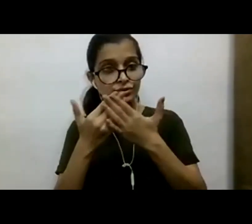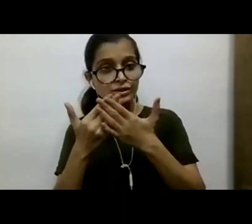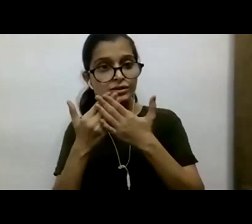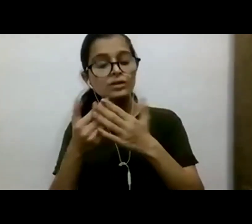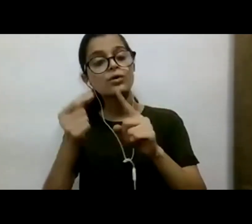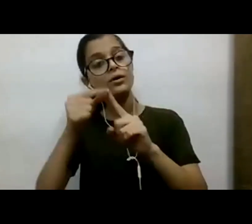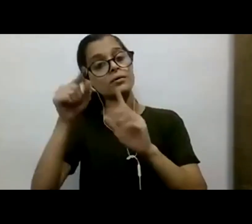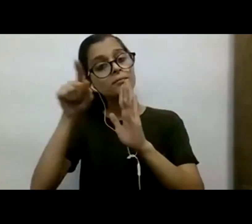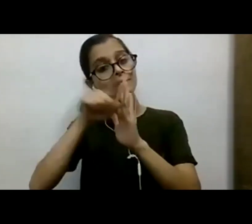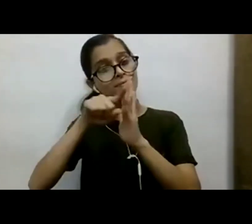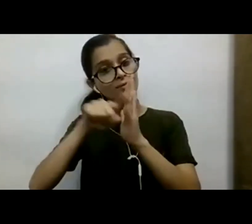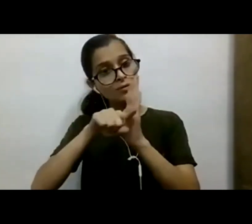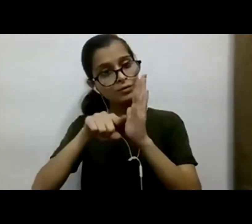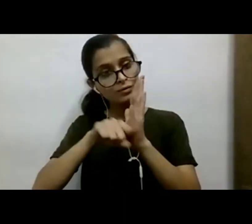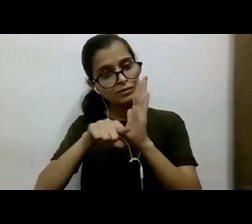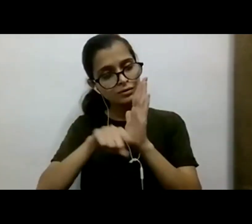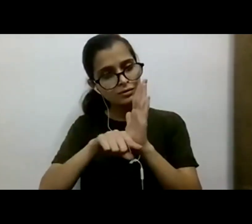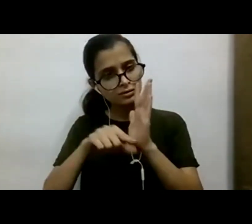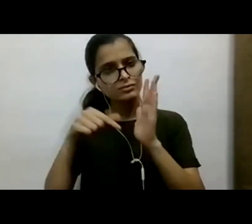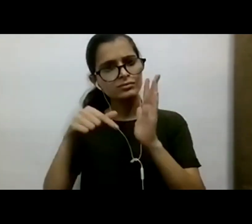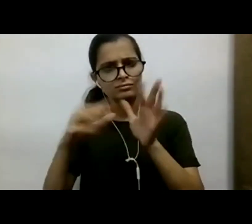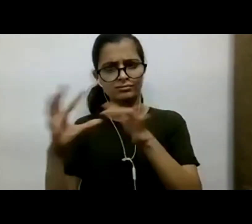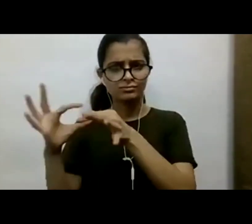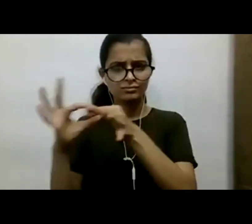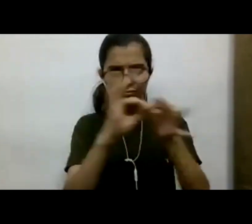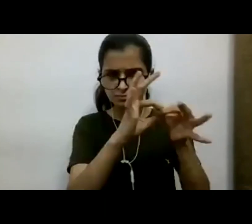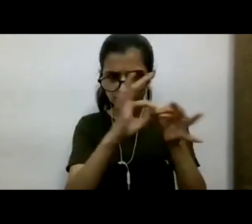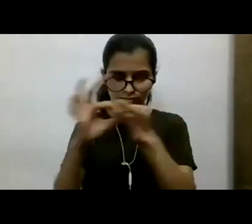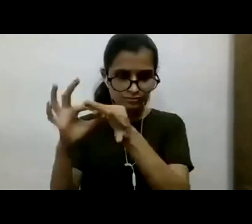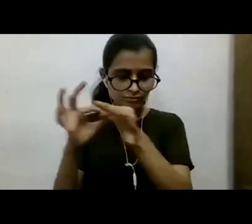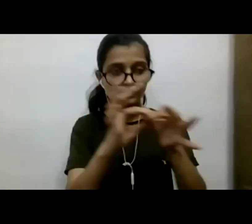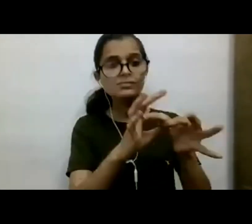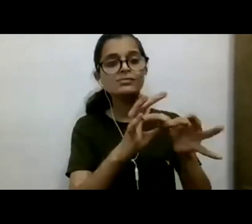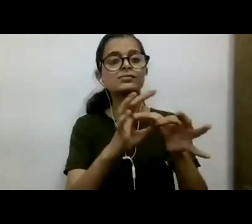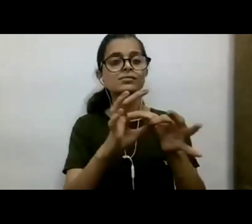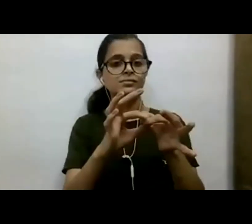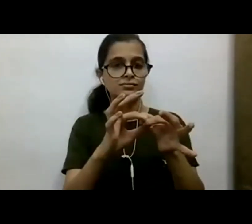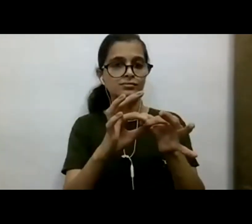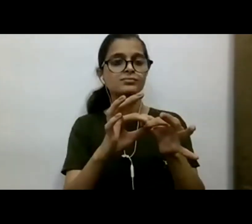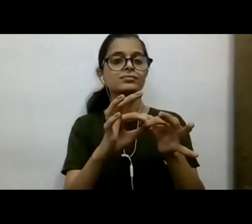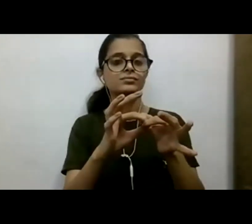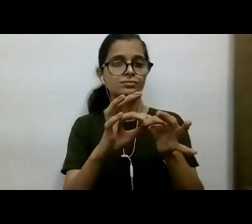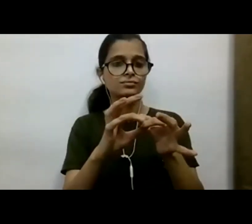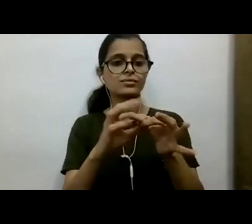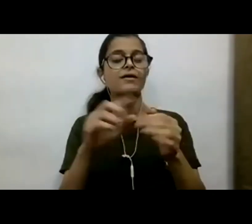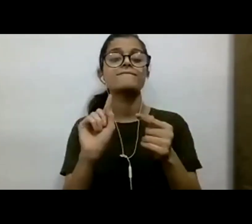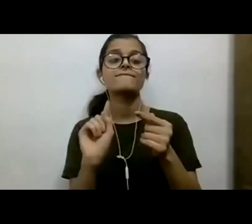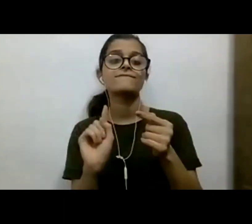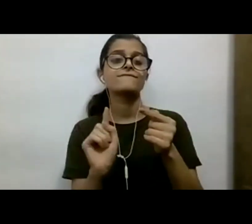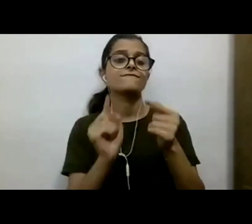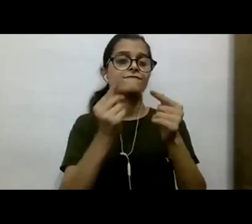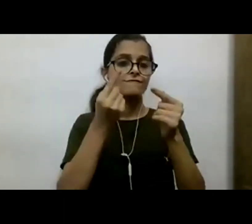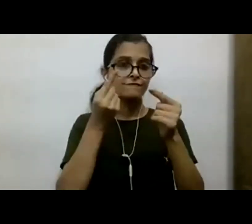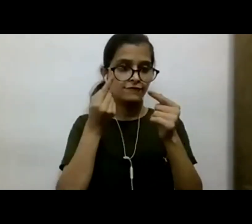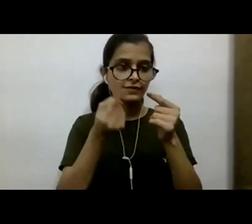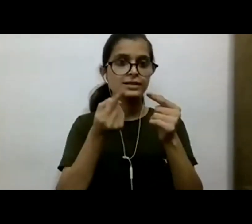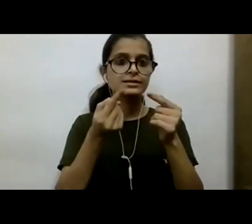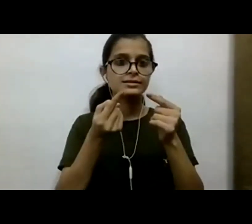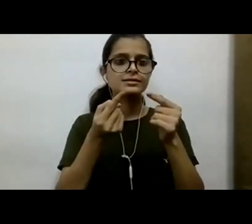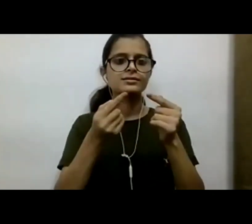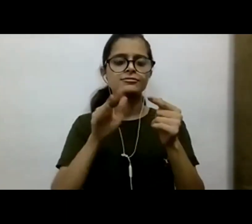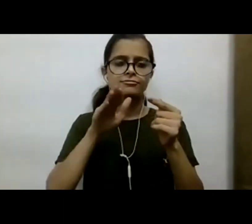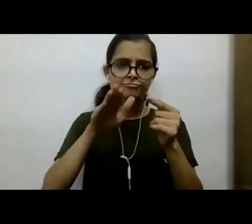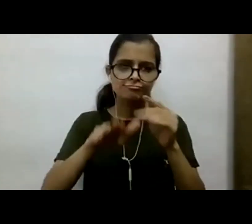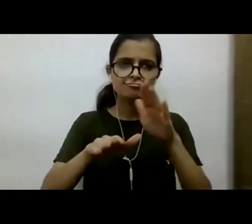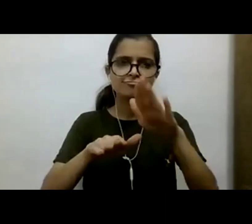session were linked together clearly. You know, one of the first steps